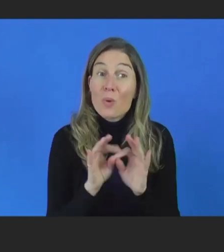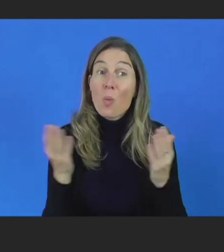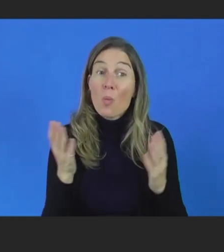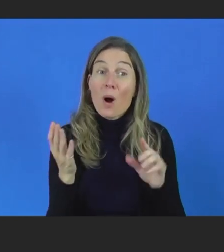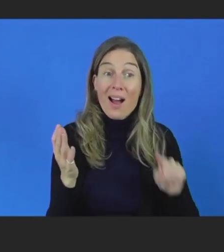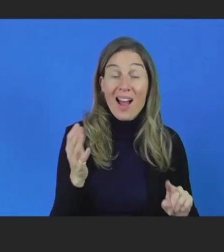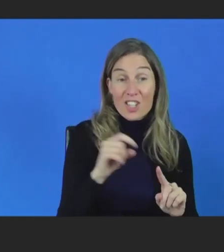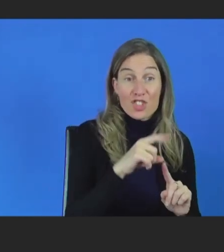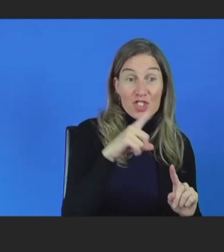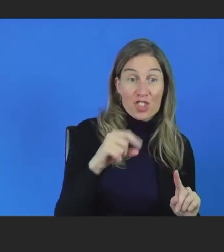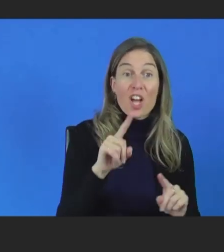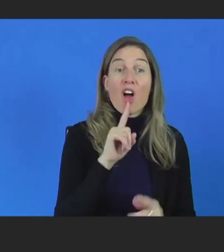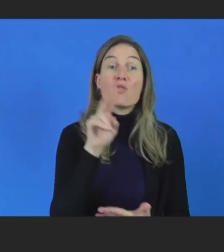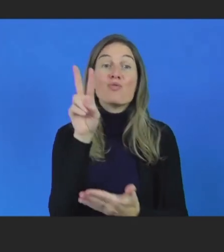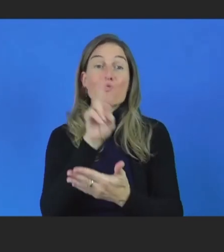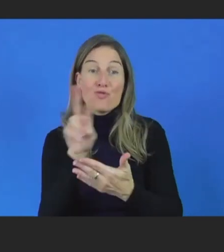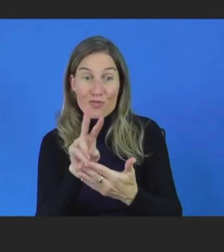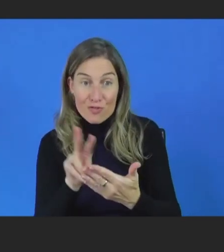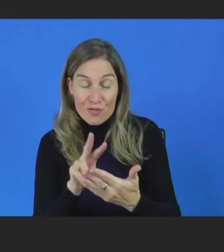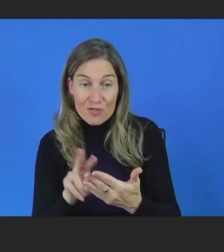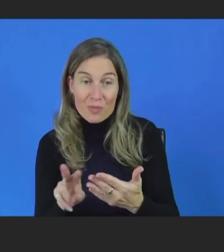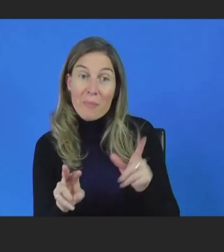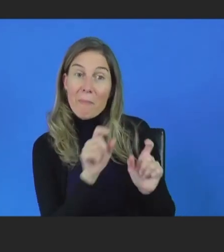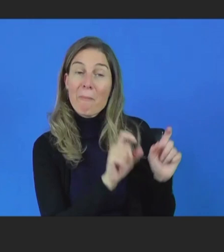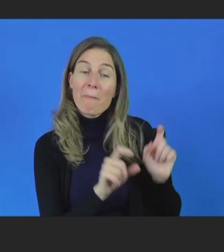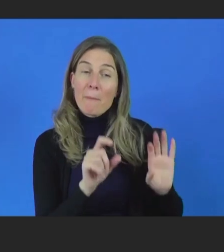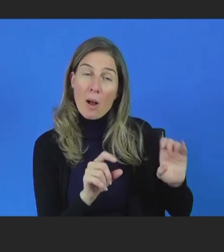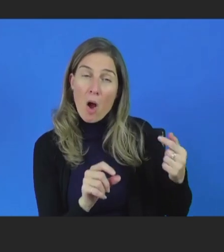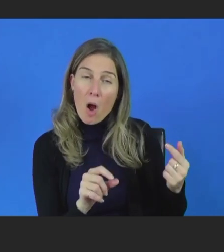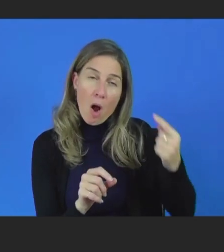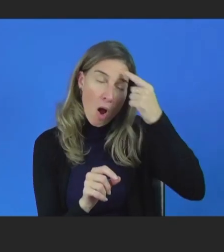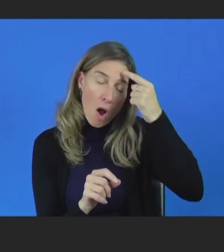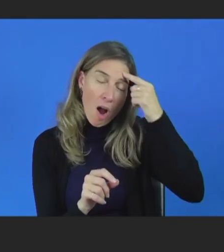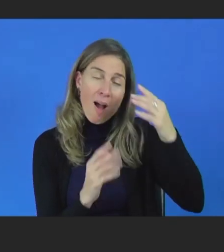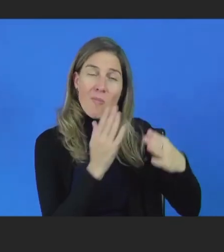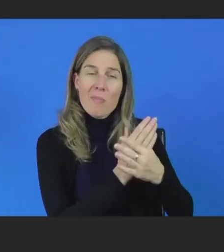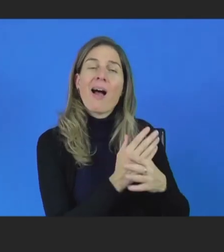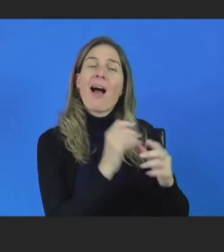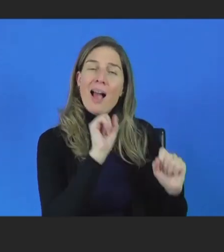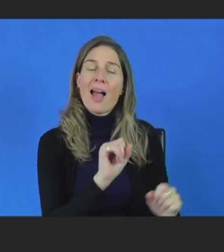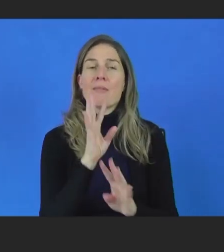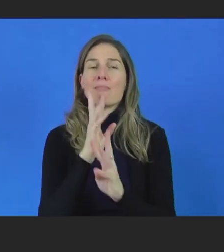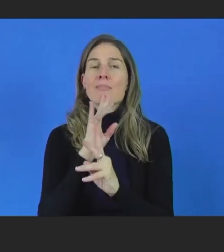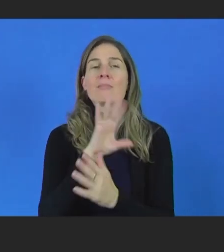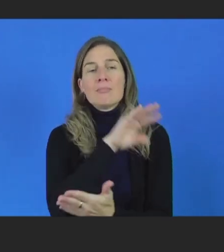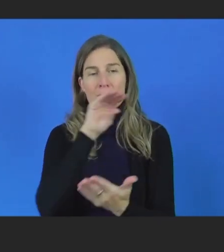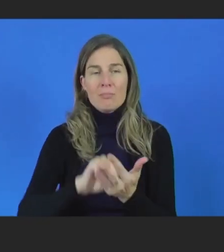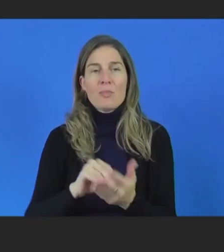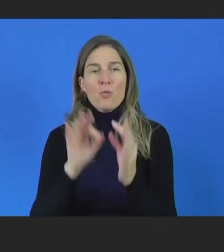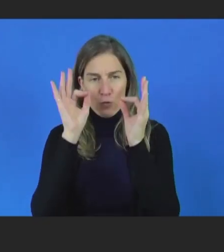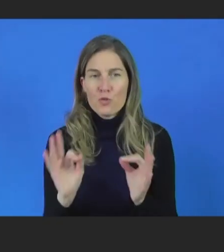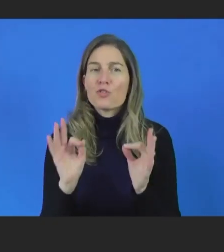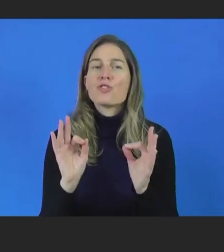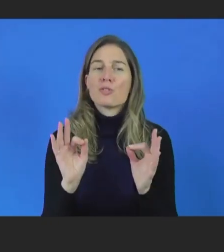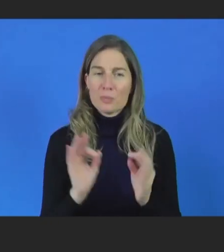forget about our people with cognitive impairments. And maybe we could